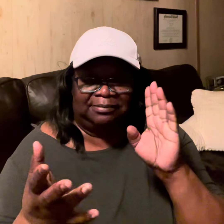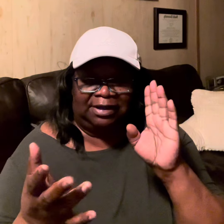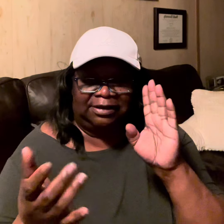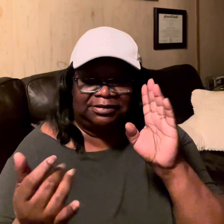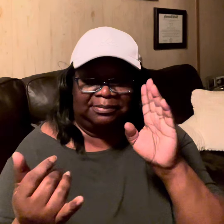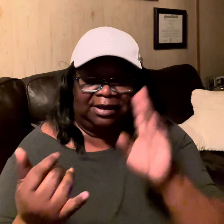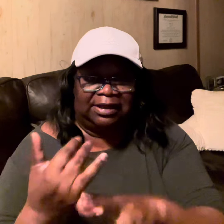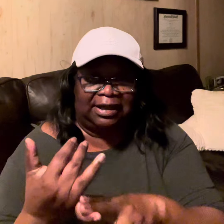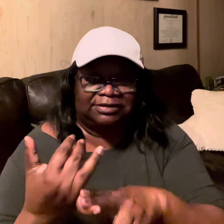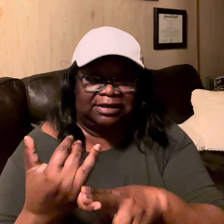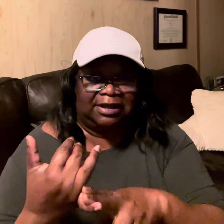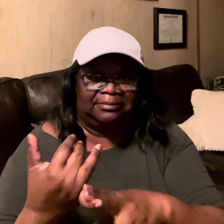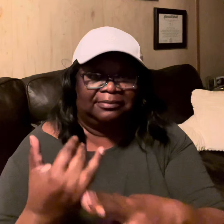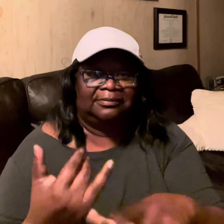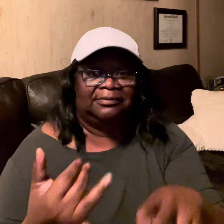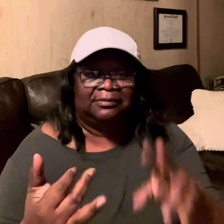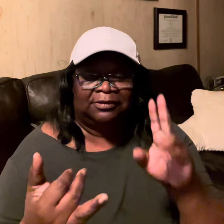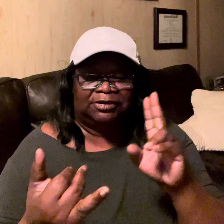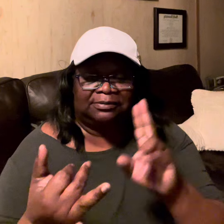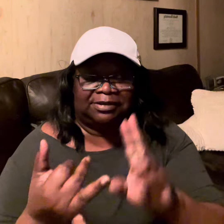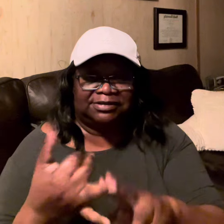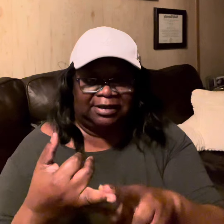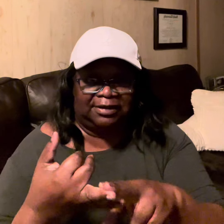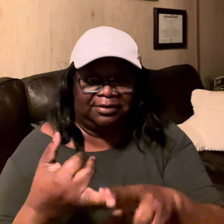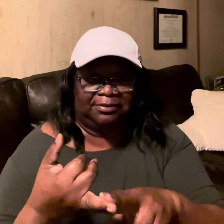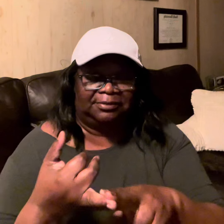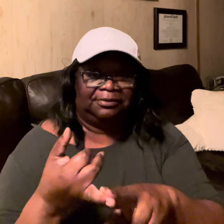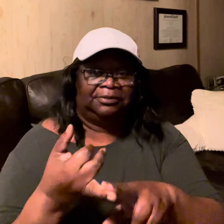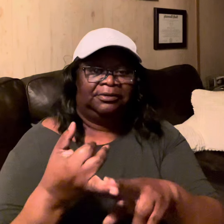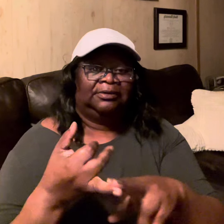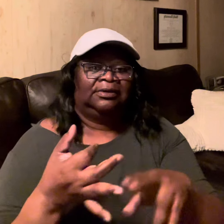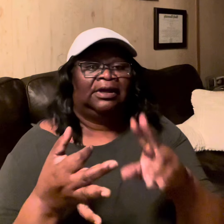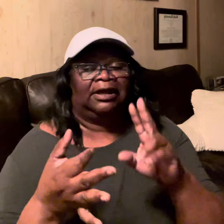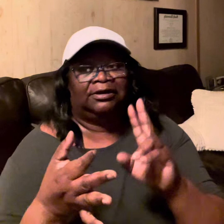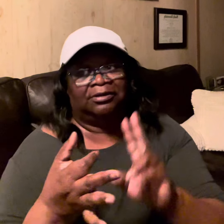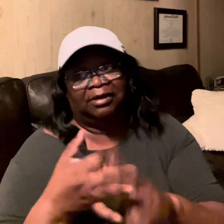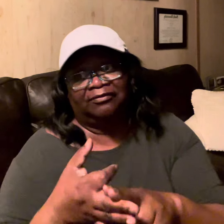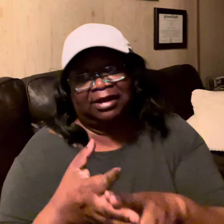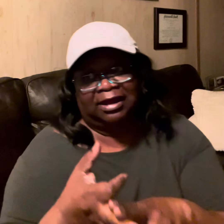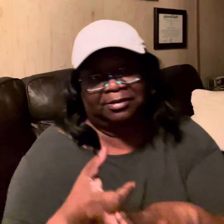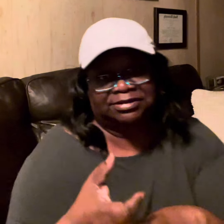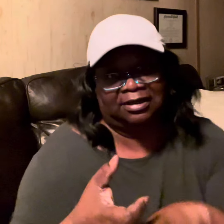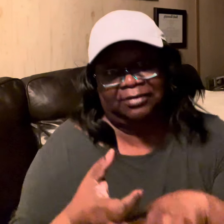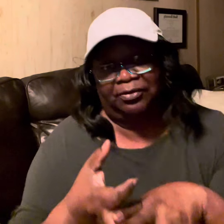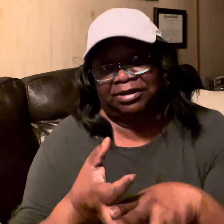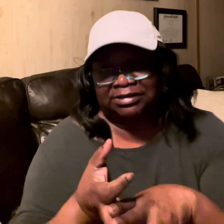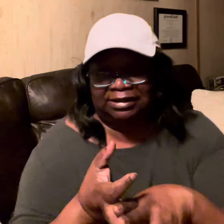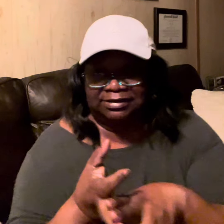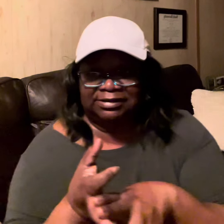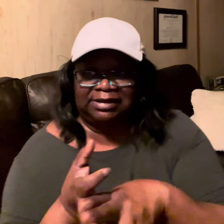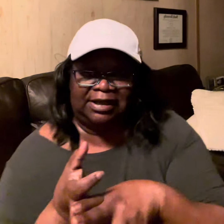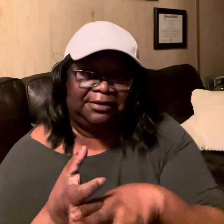money to my cash app to my zale I don't have an Amazon wish list yet